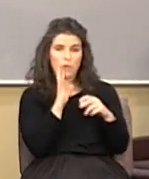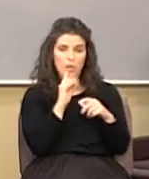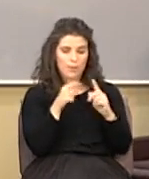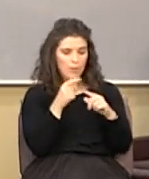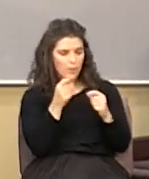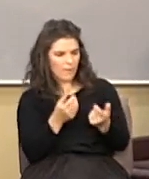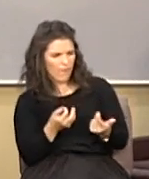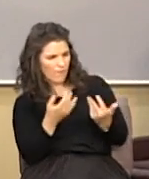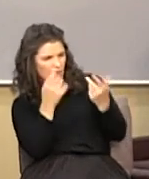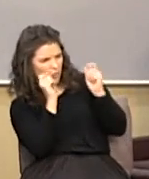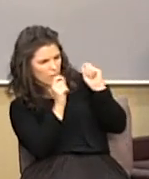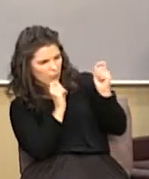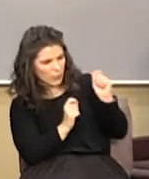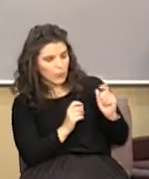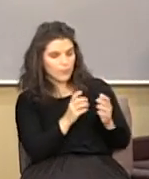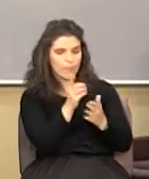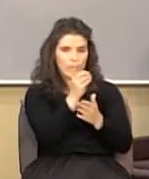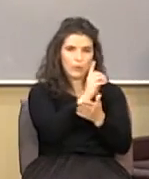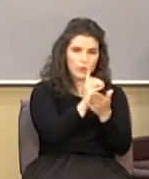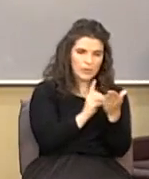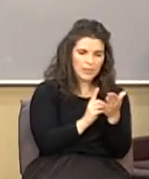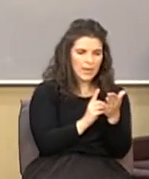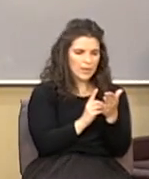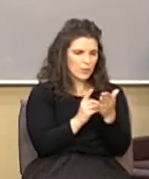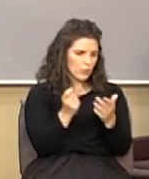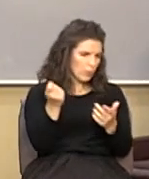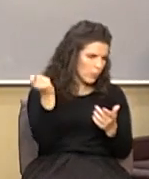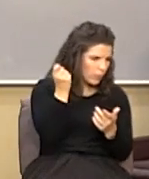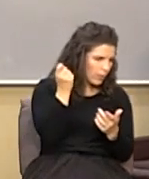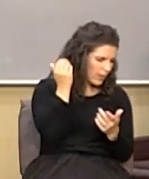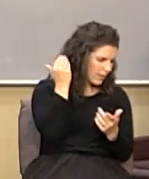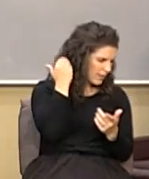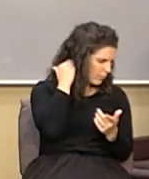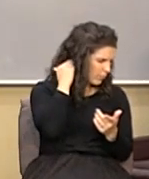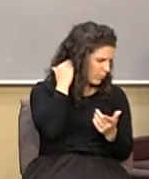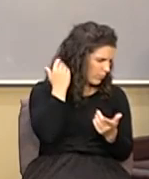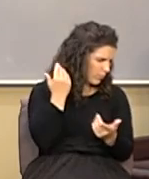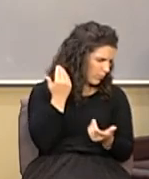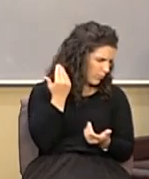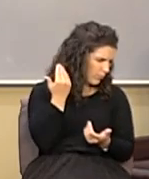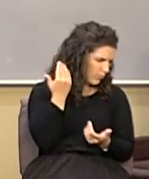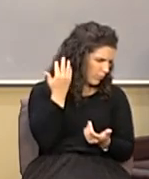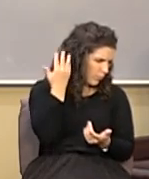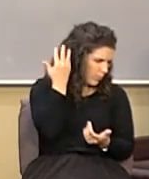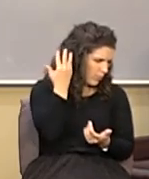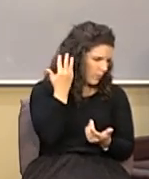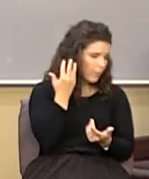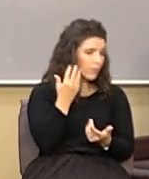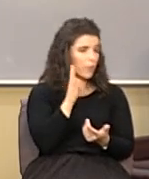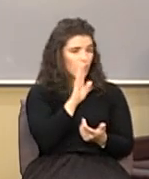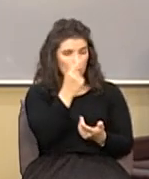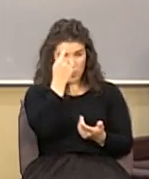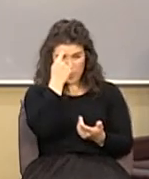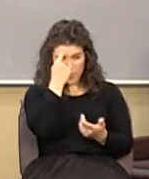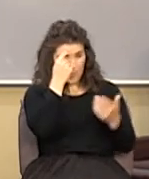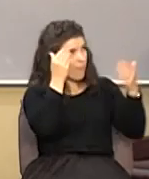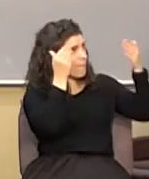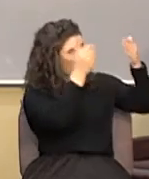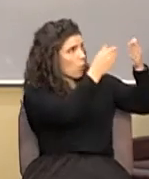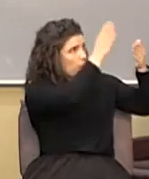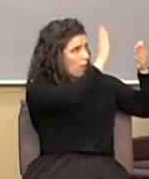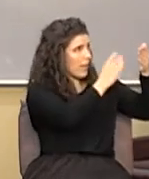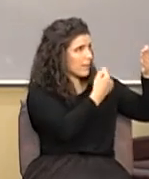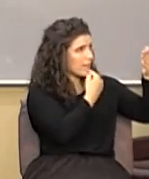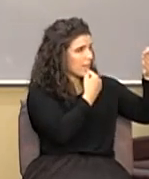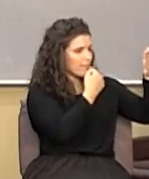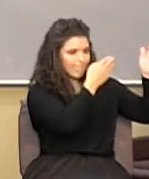fiery darts. They're designed to sear your conscience and take your thinking away from what God says and have you operate on